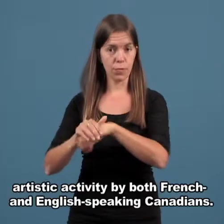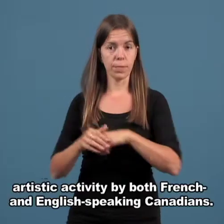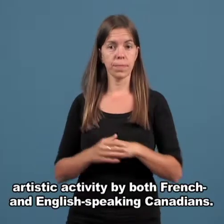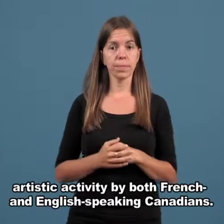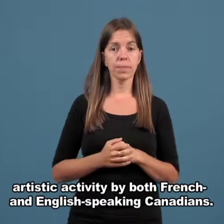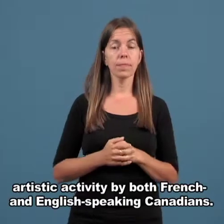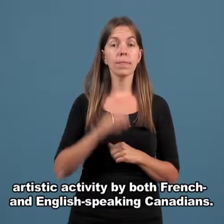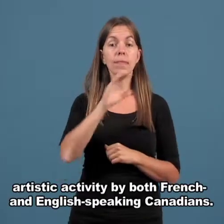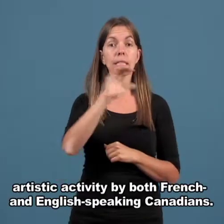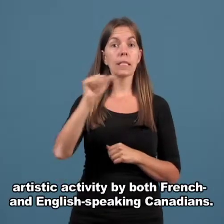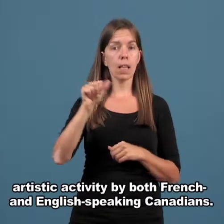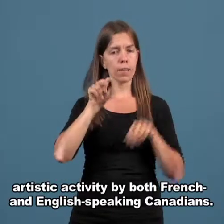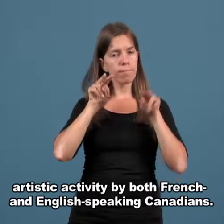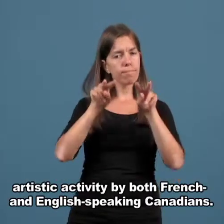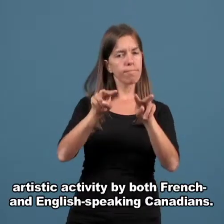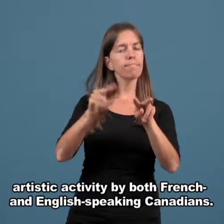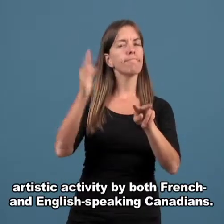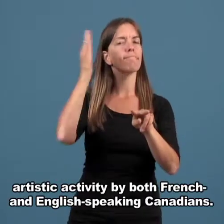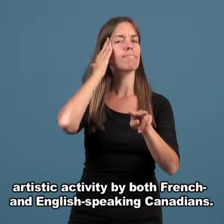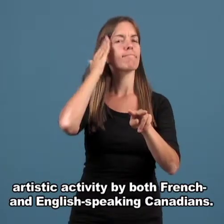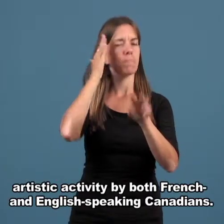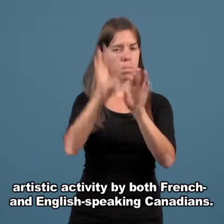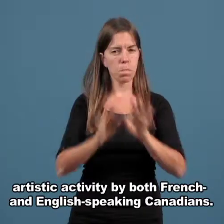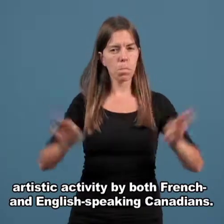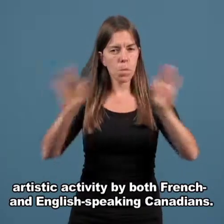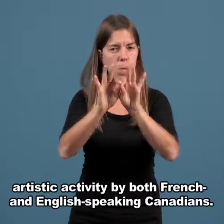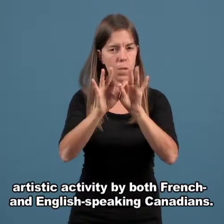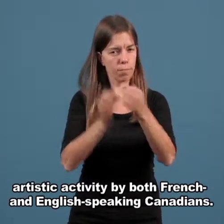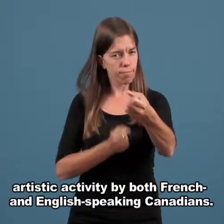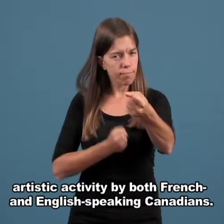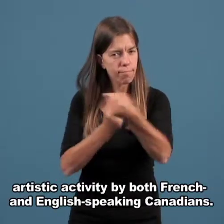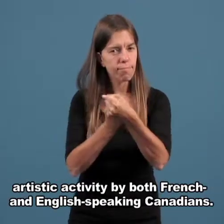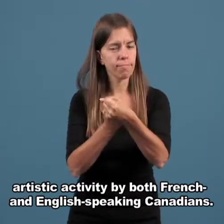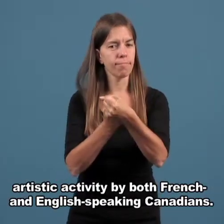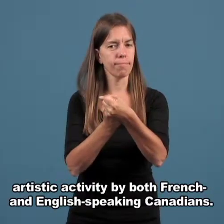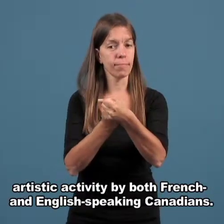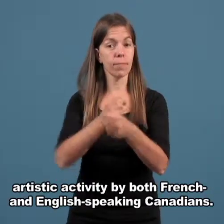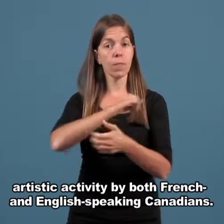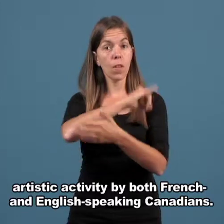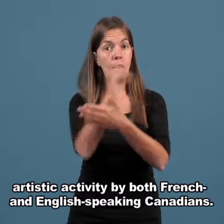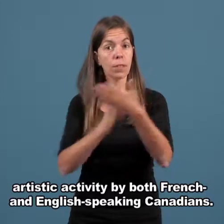artistic activity by both French- and English-speaking Canadians.